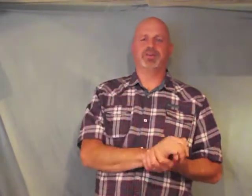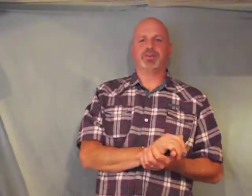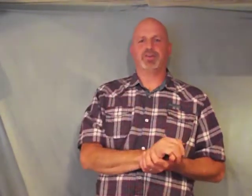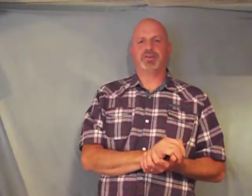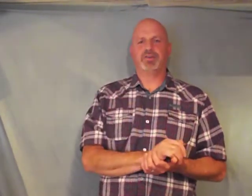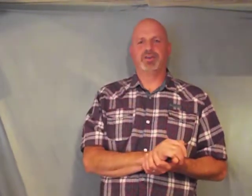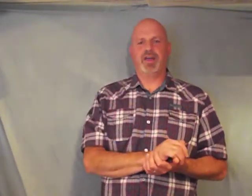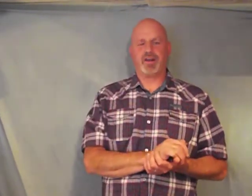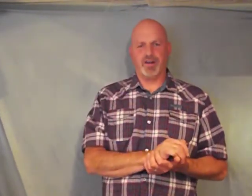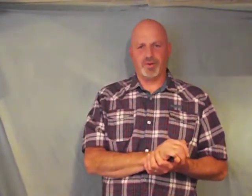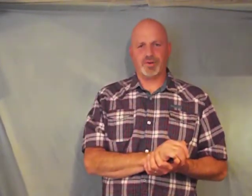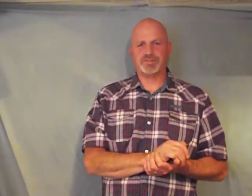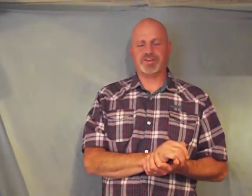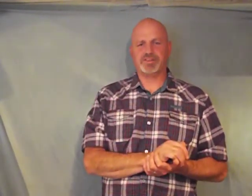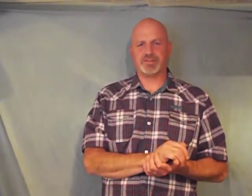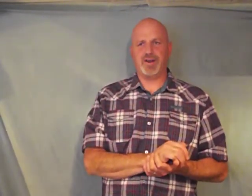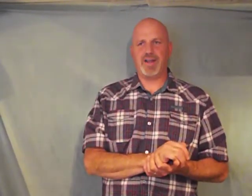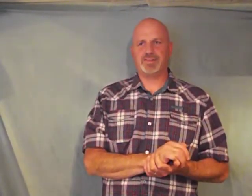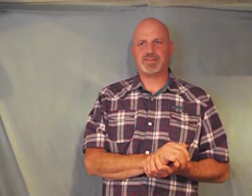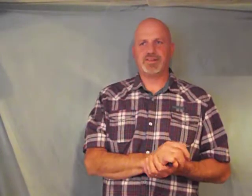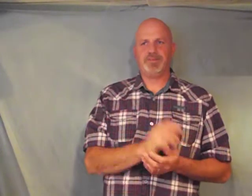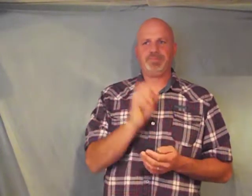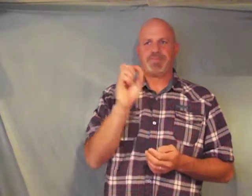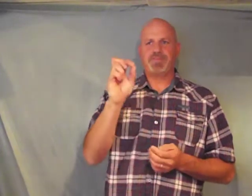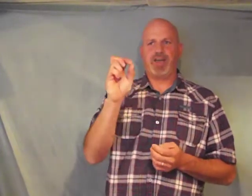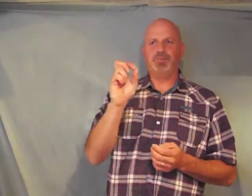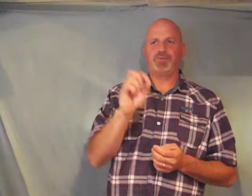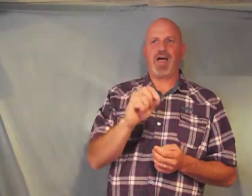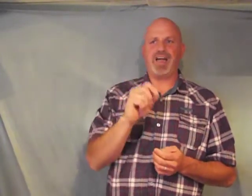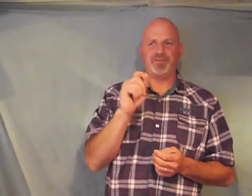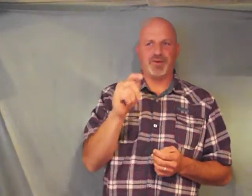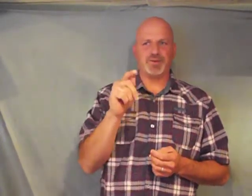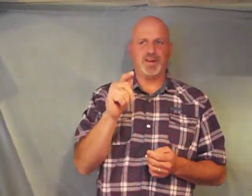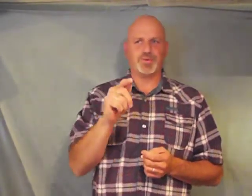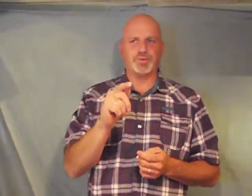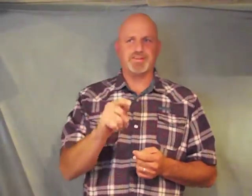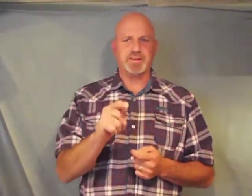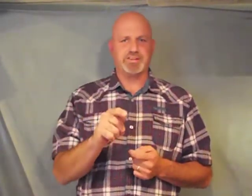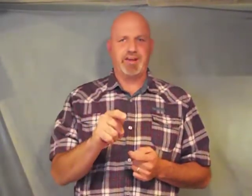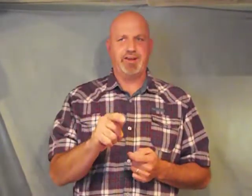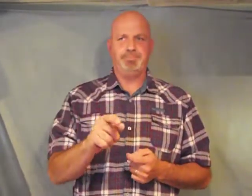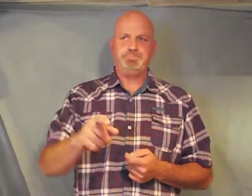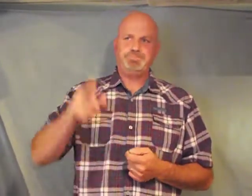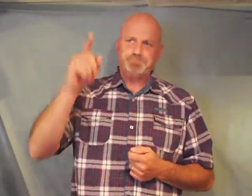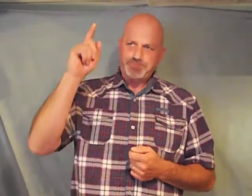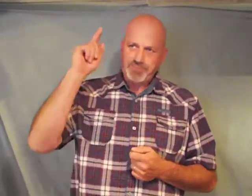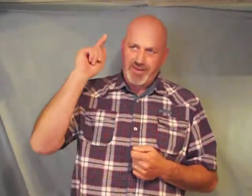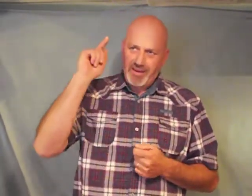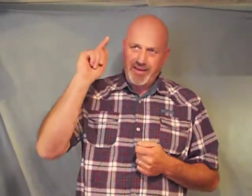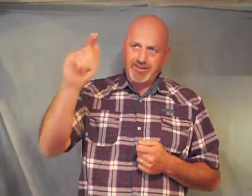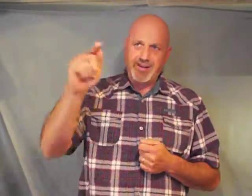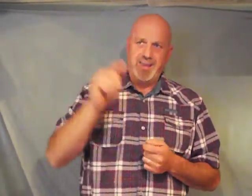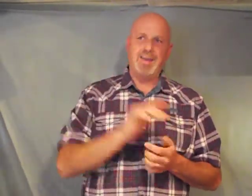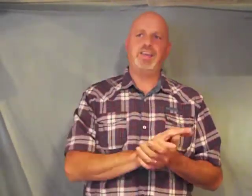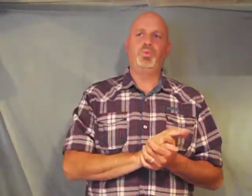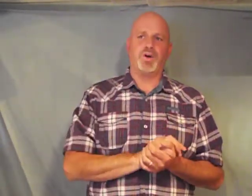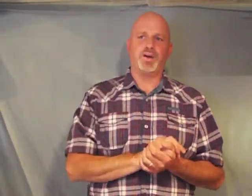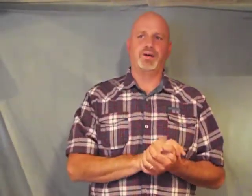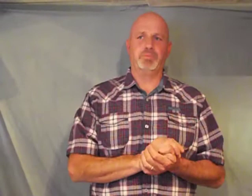and Lord Jesus Christ James 5 13 through 16 is anyone among